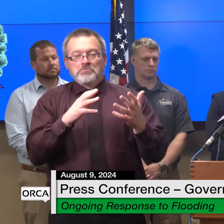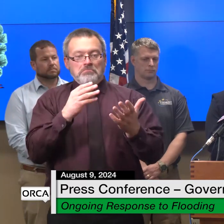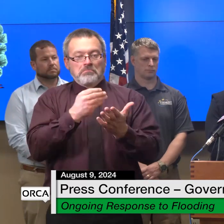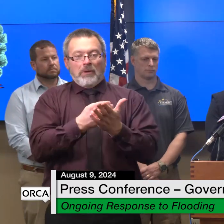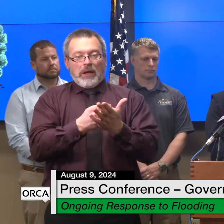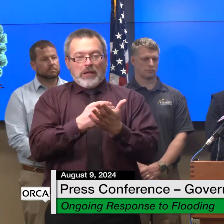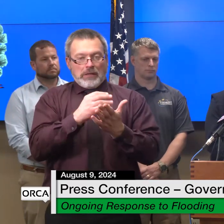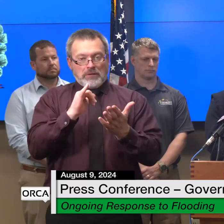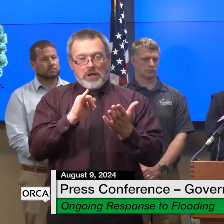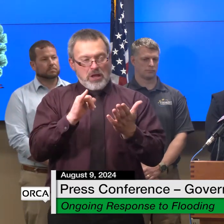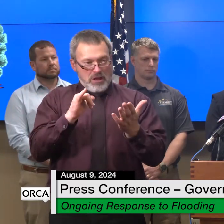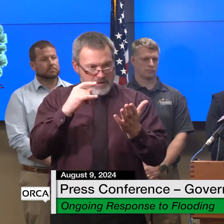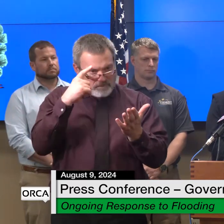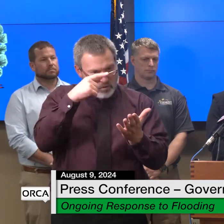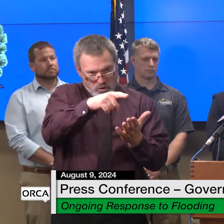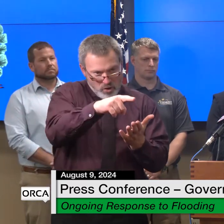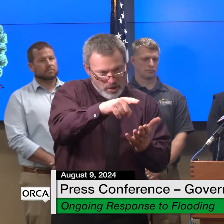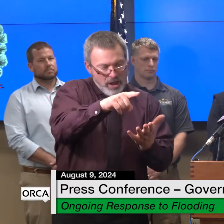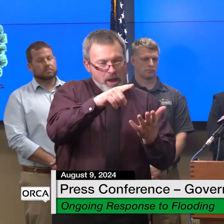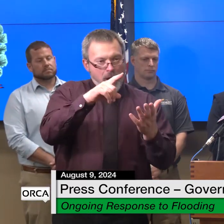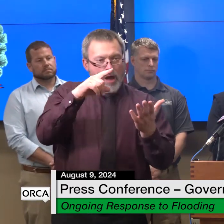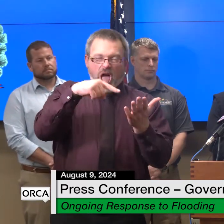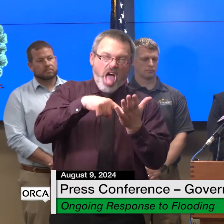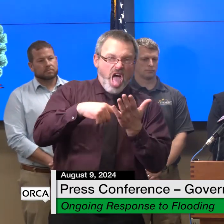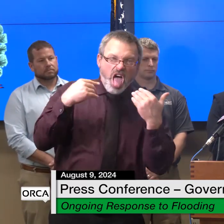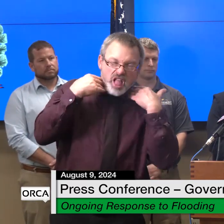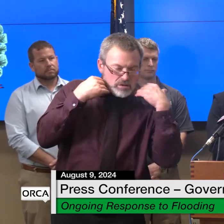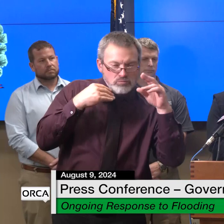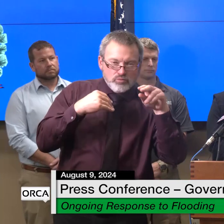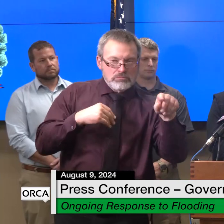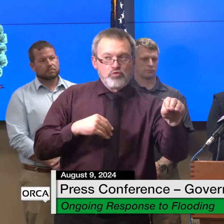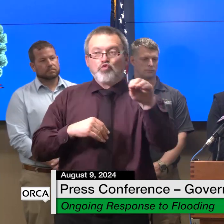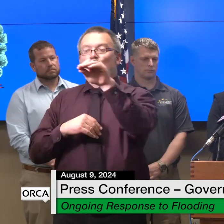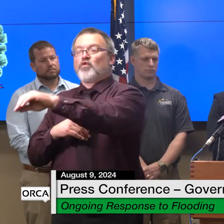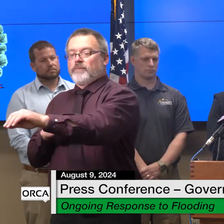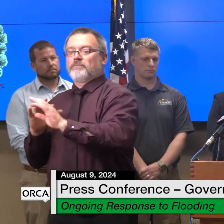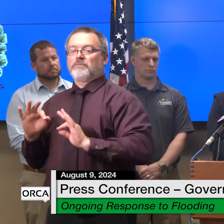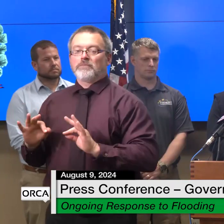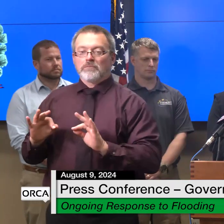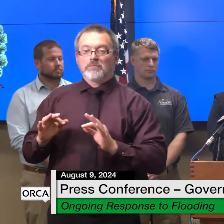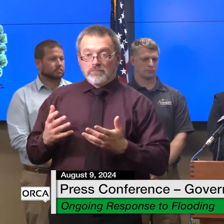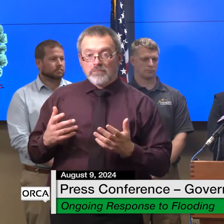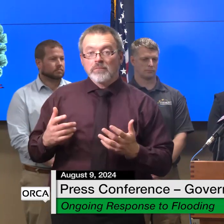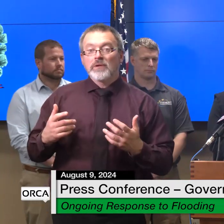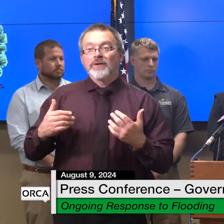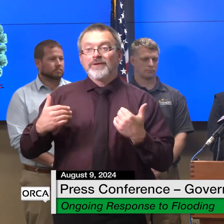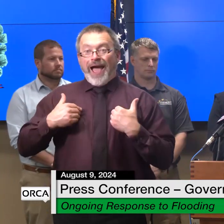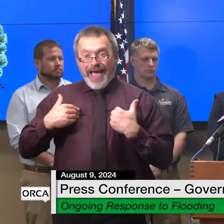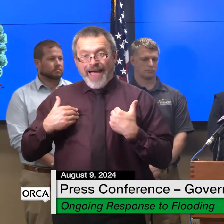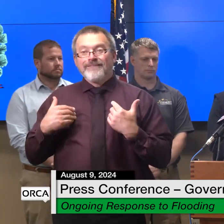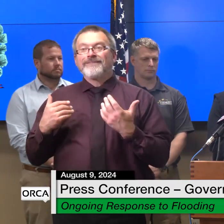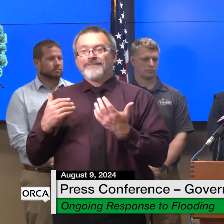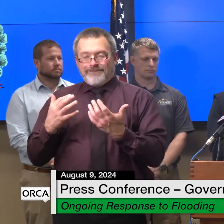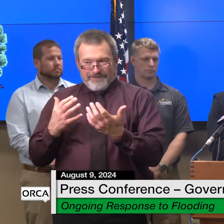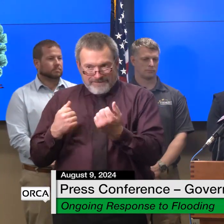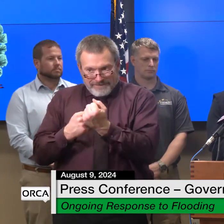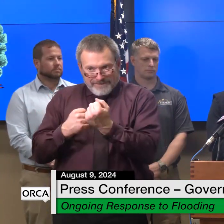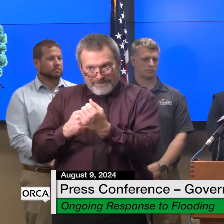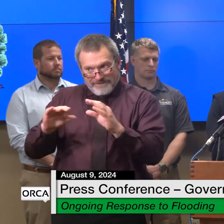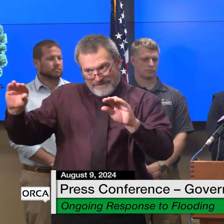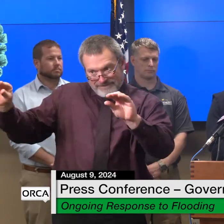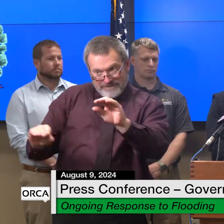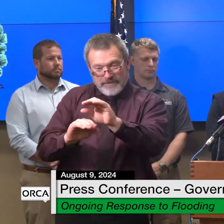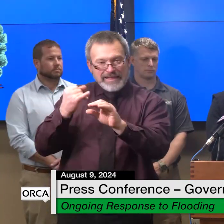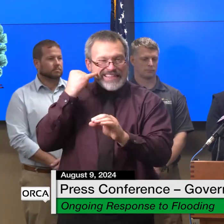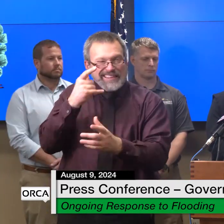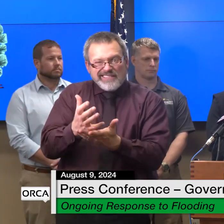home production and offering support services to connect low-income homeowners home buyers with permanent